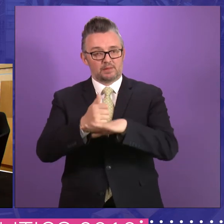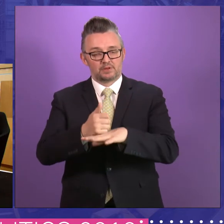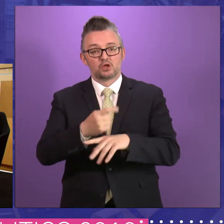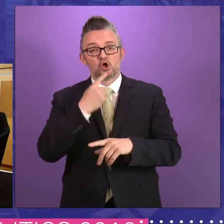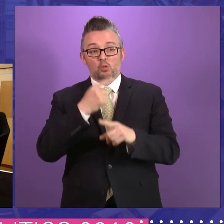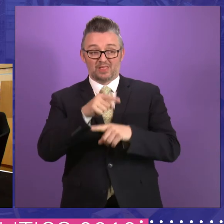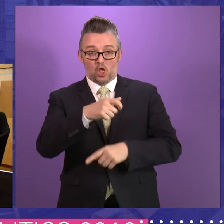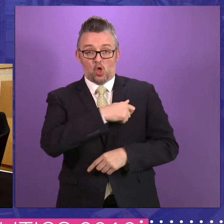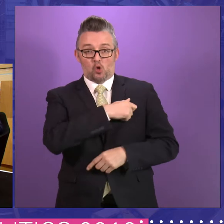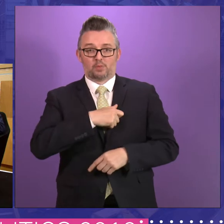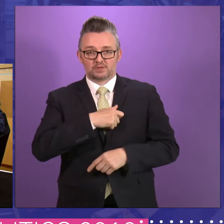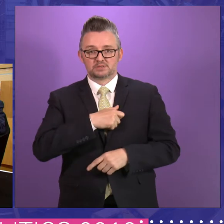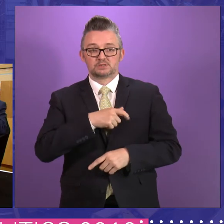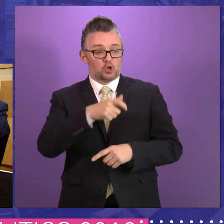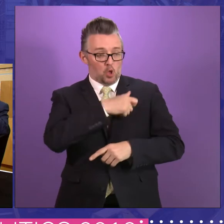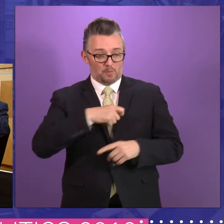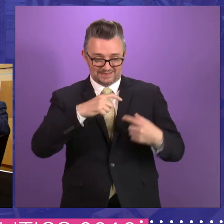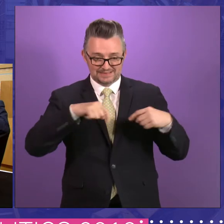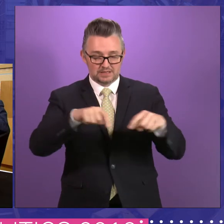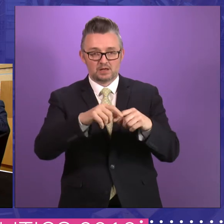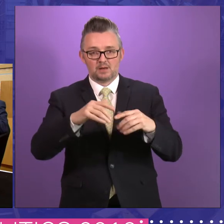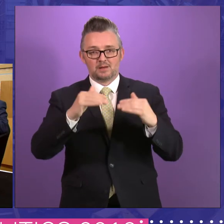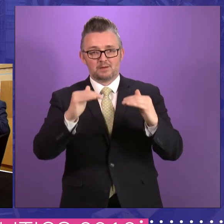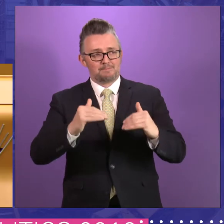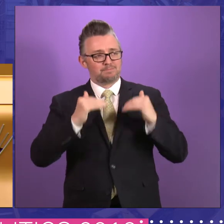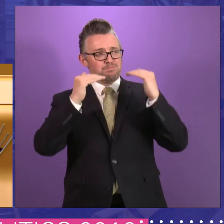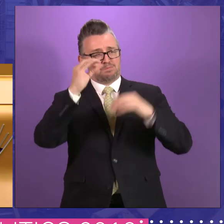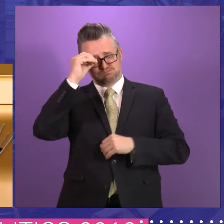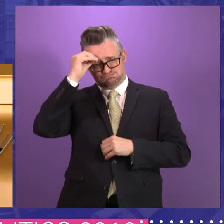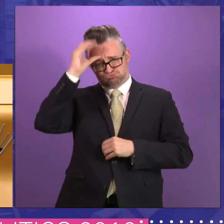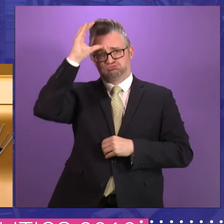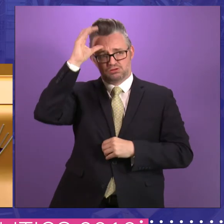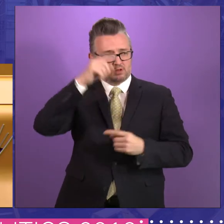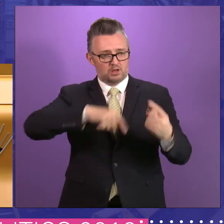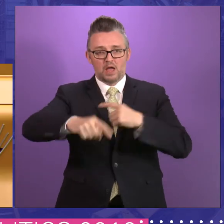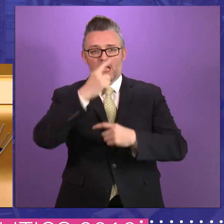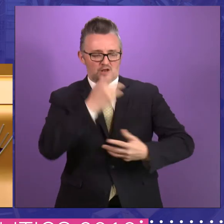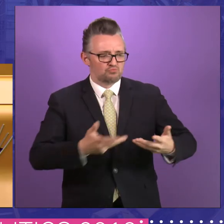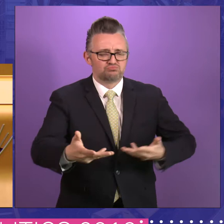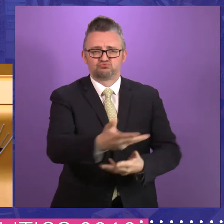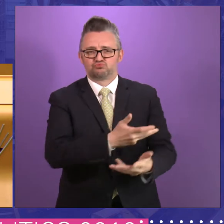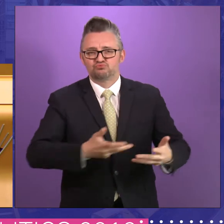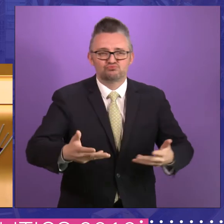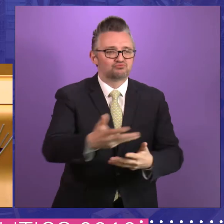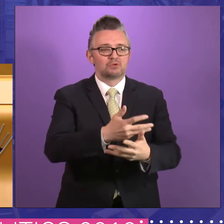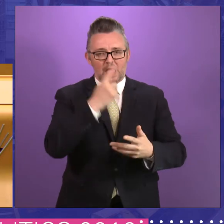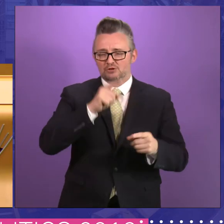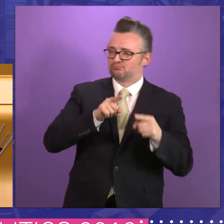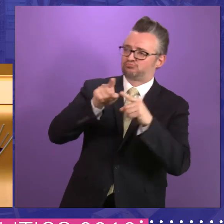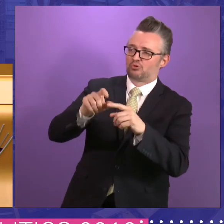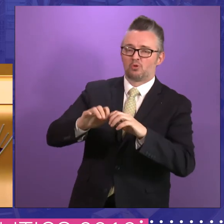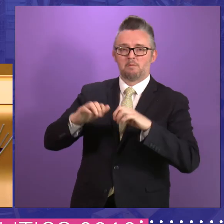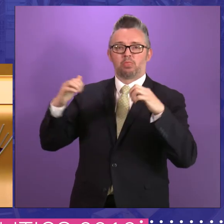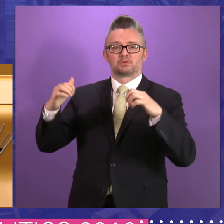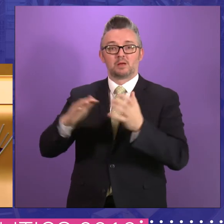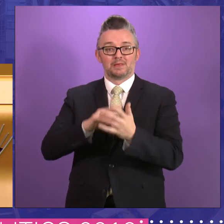those committees really knowledgeable and really specialist in their area, so they could hold the parliament to account, so that it